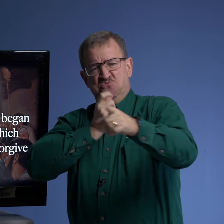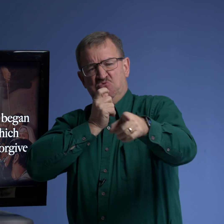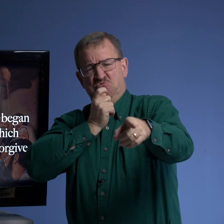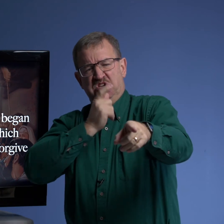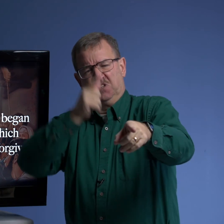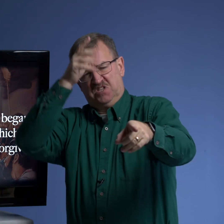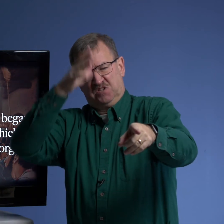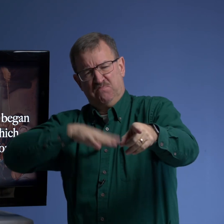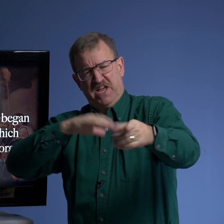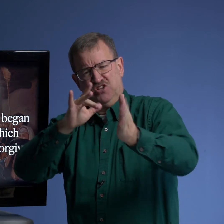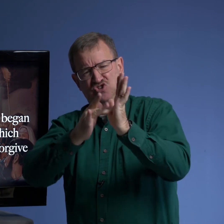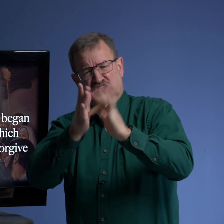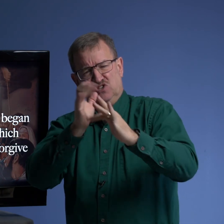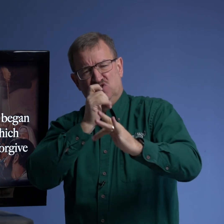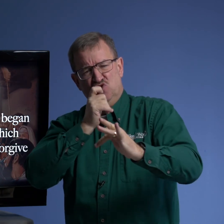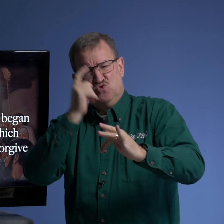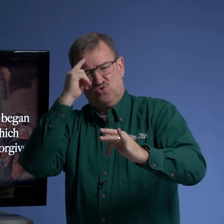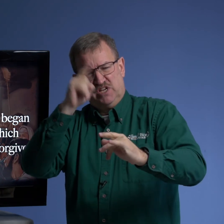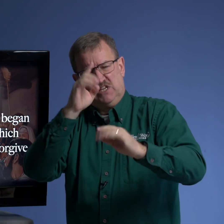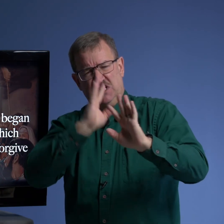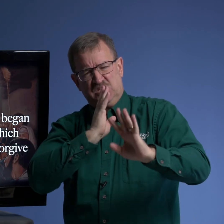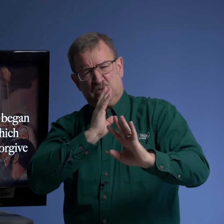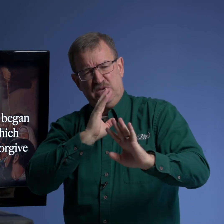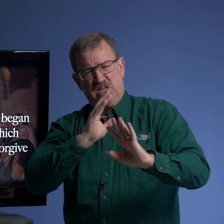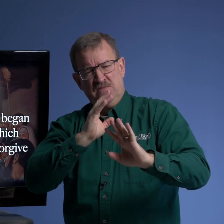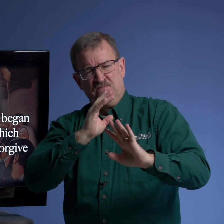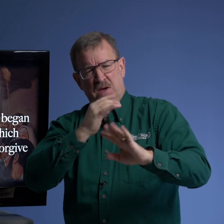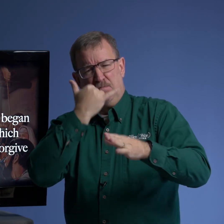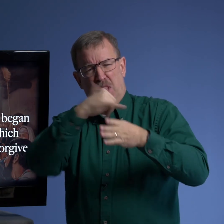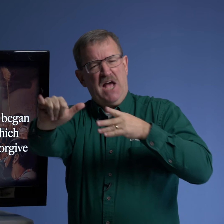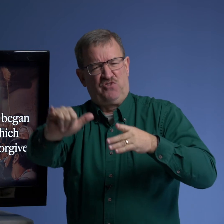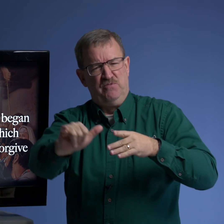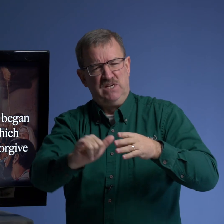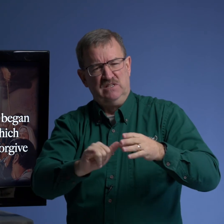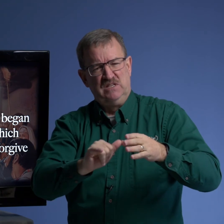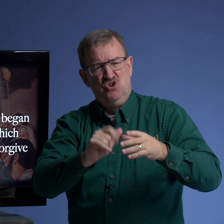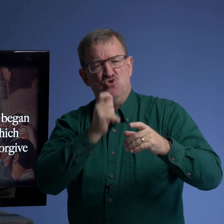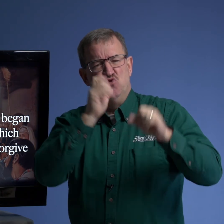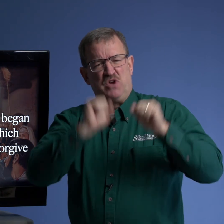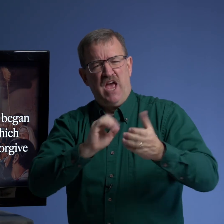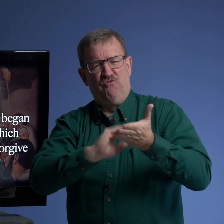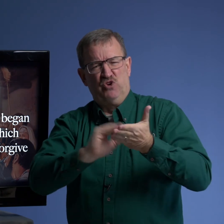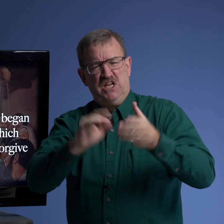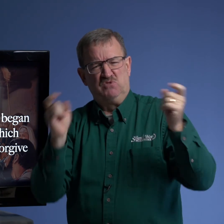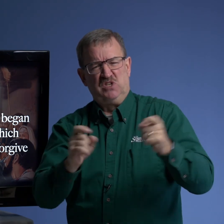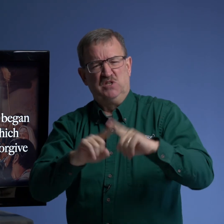who is this man jesus who thinks he can speak blasphemies who can forgive sins